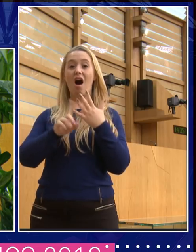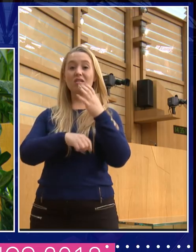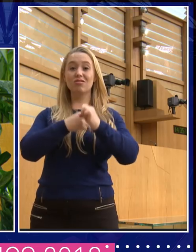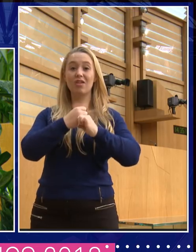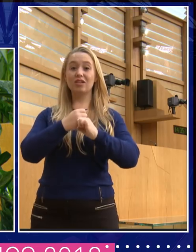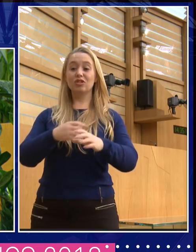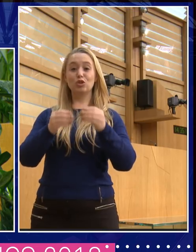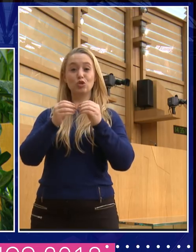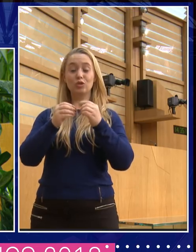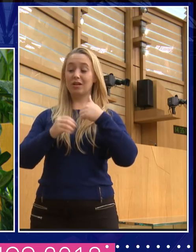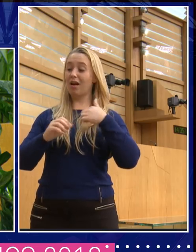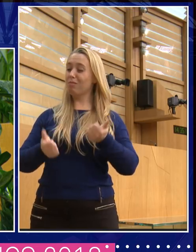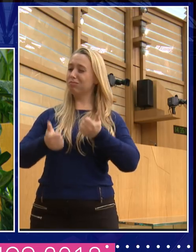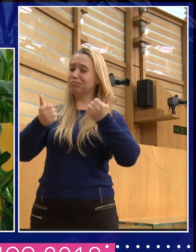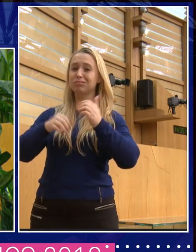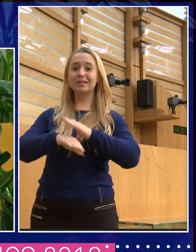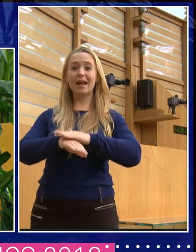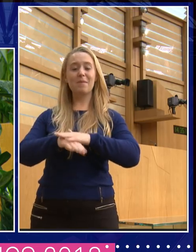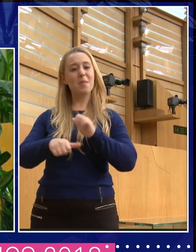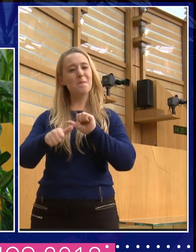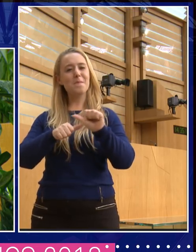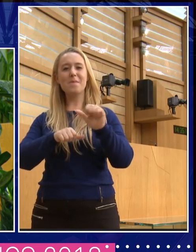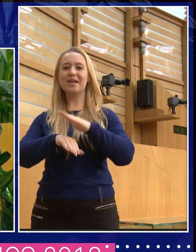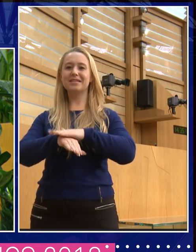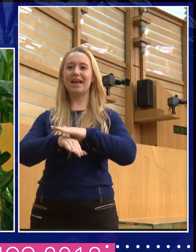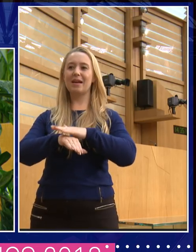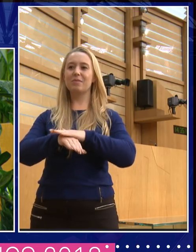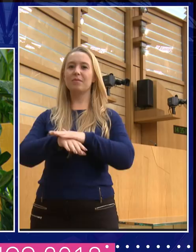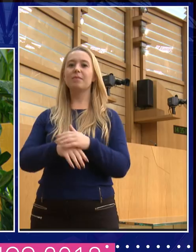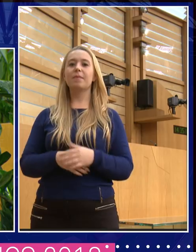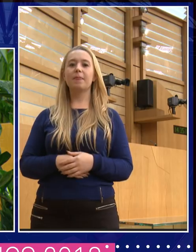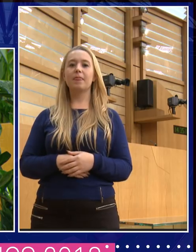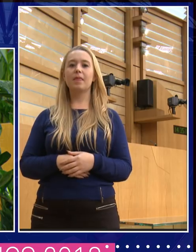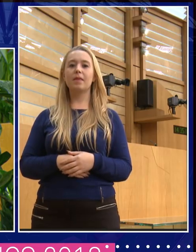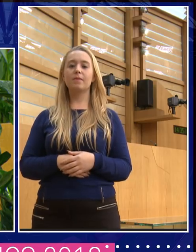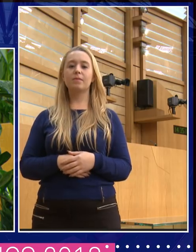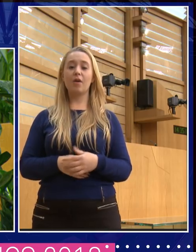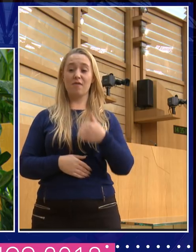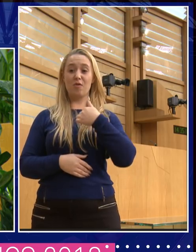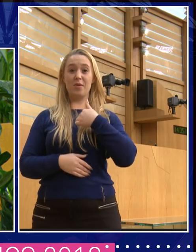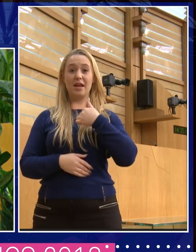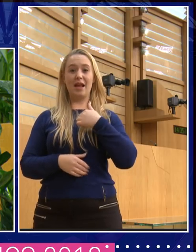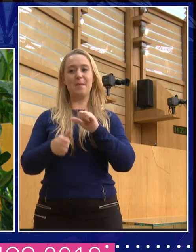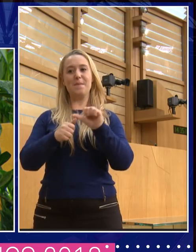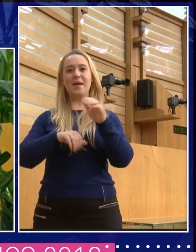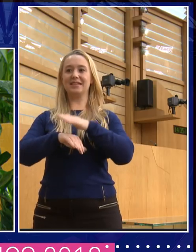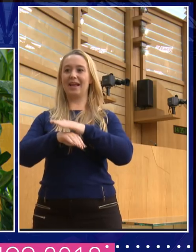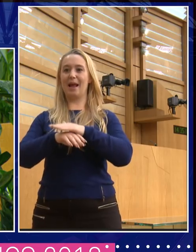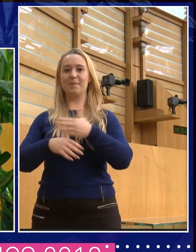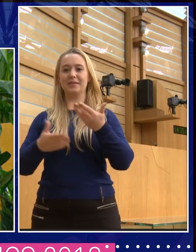I think the best time of your life is usually the bit you're now in, or it is for me. But anybody comes along